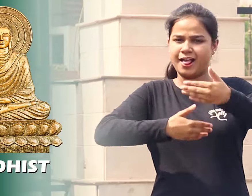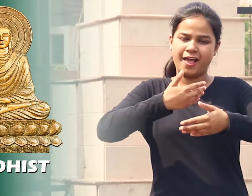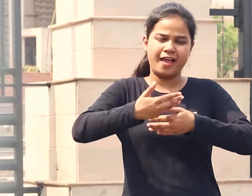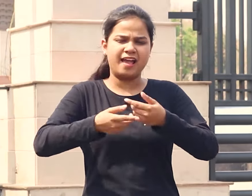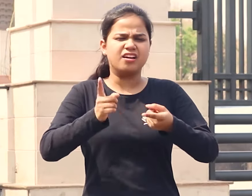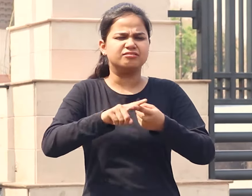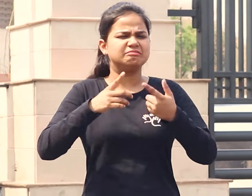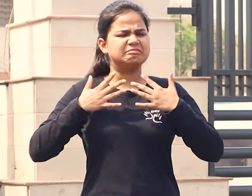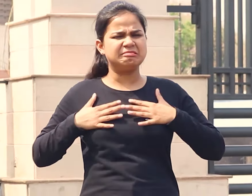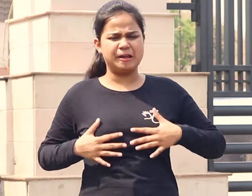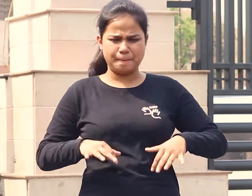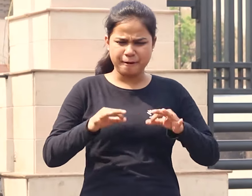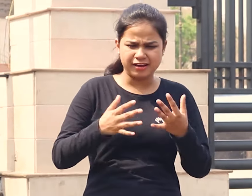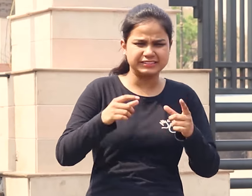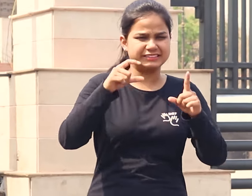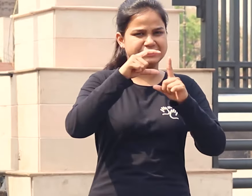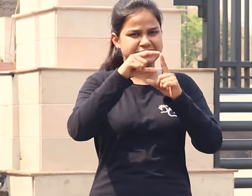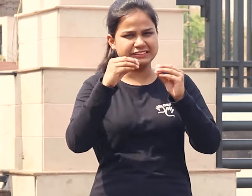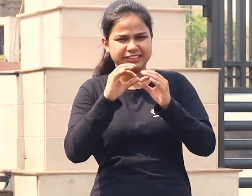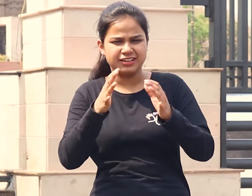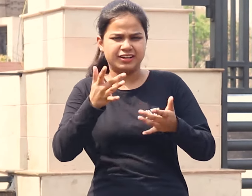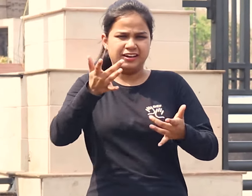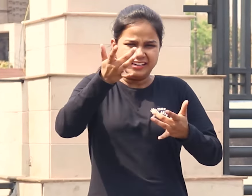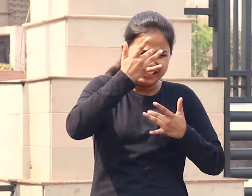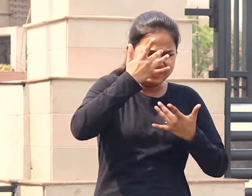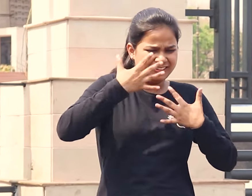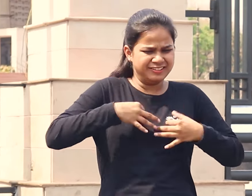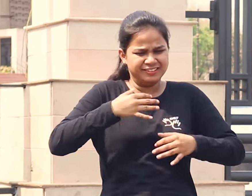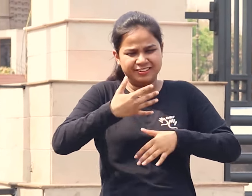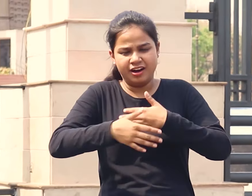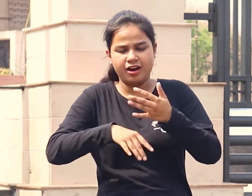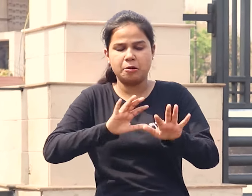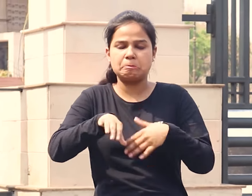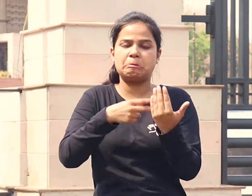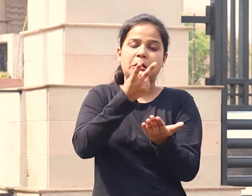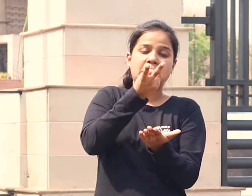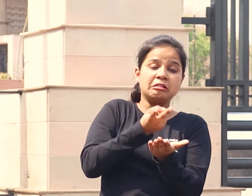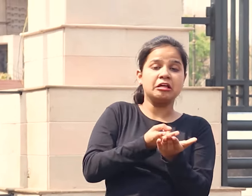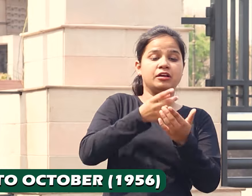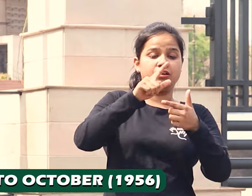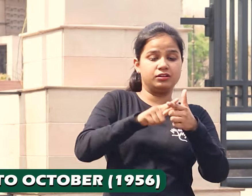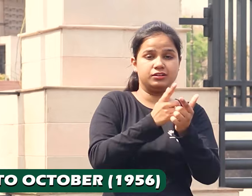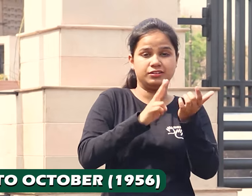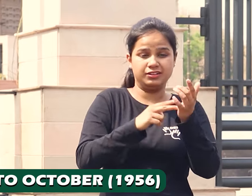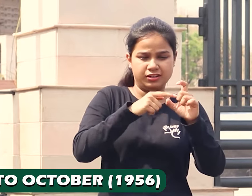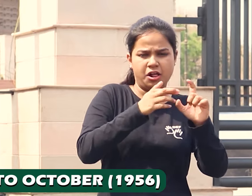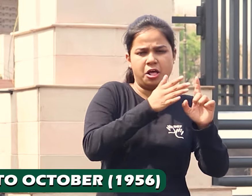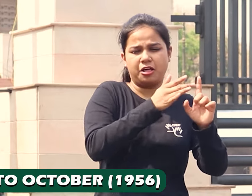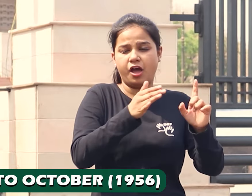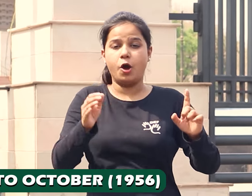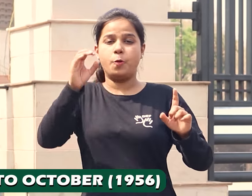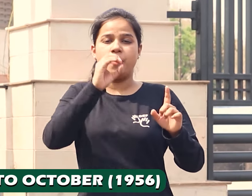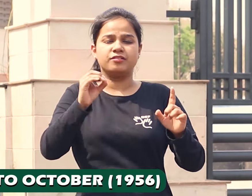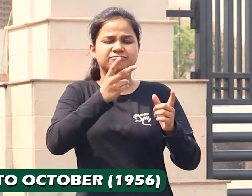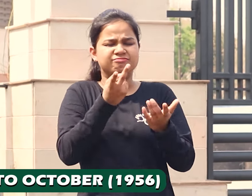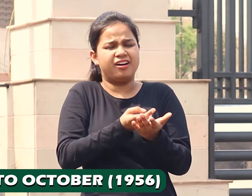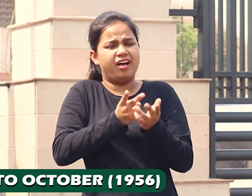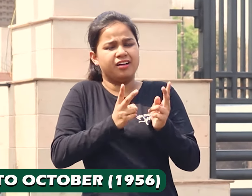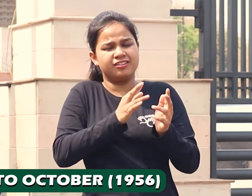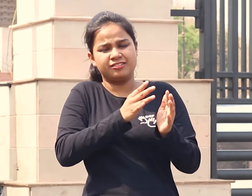1948, Ambedkar suffered from diabetes in 1954. He faced clinical depression and eyesight issues due